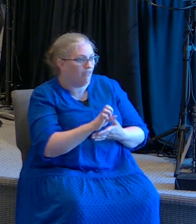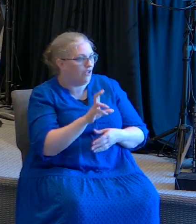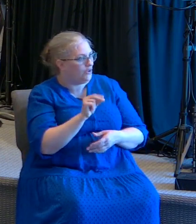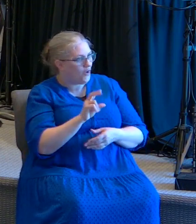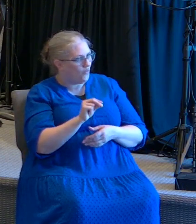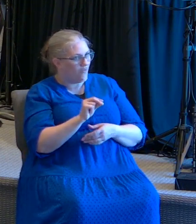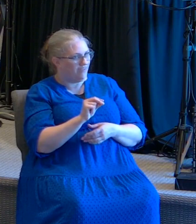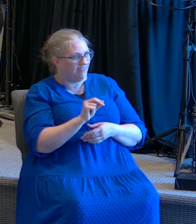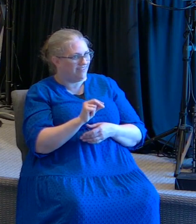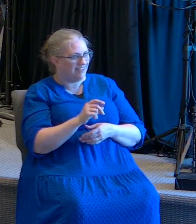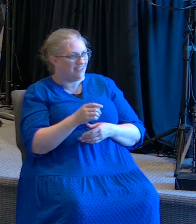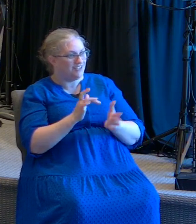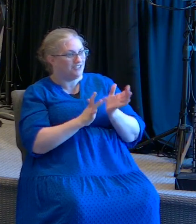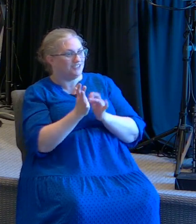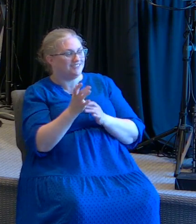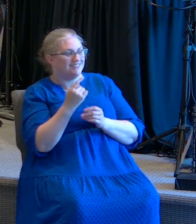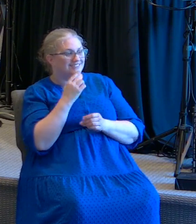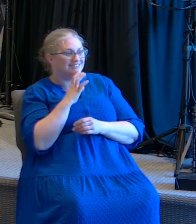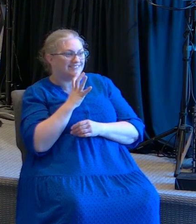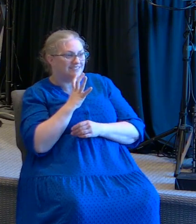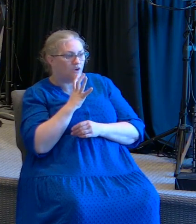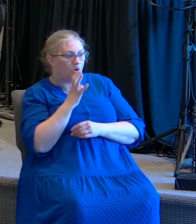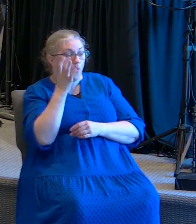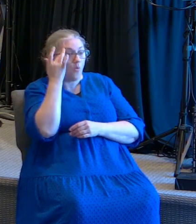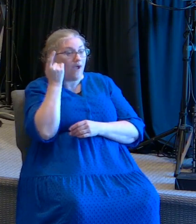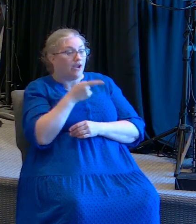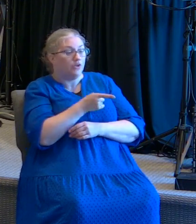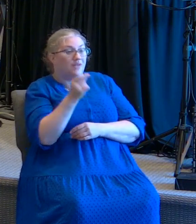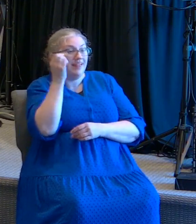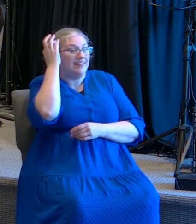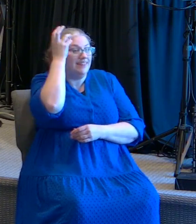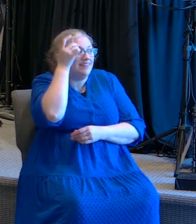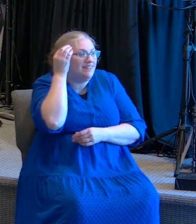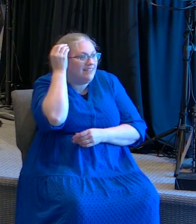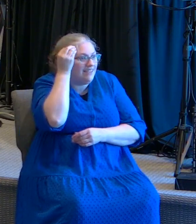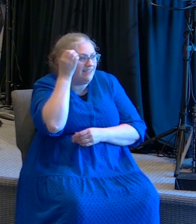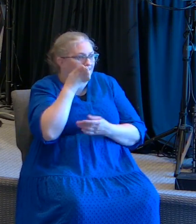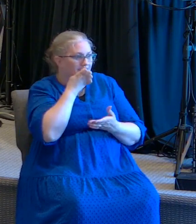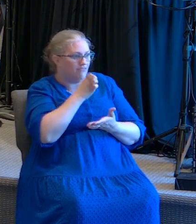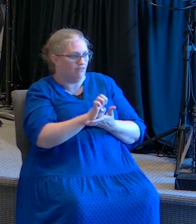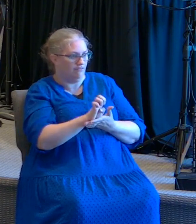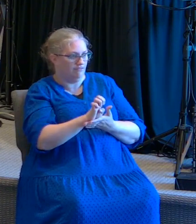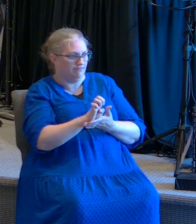Él dijo, ¿por qué piensan en maldad? So all these religious people are going,